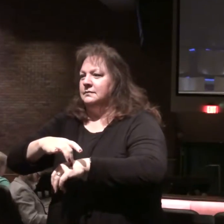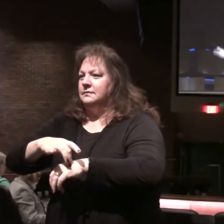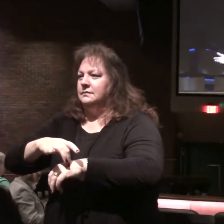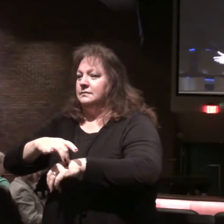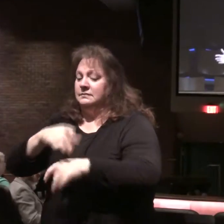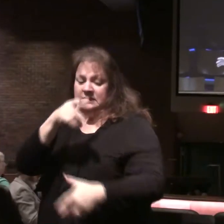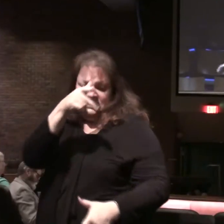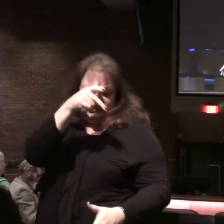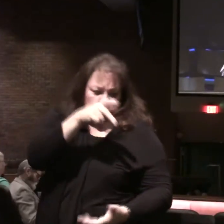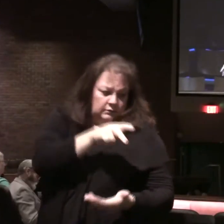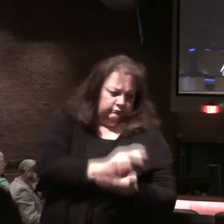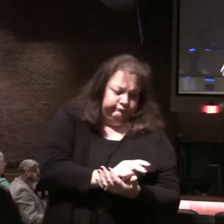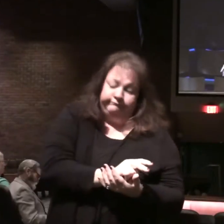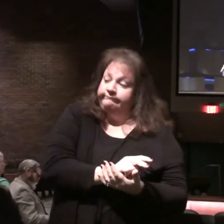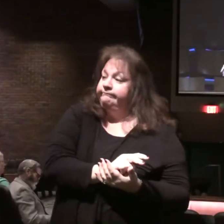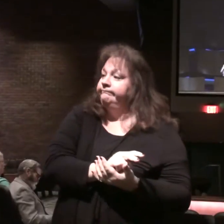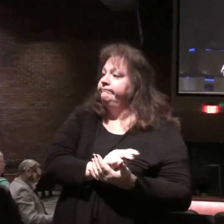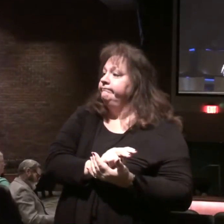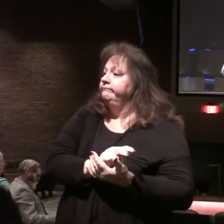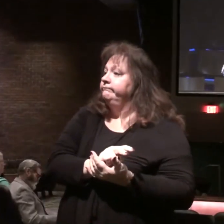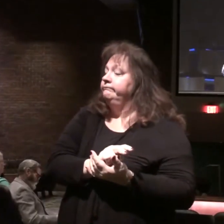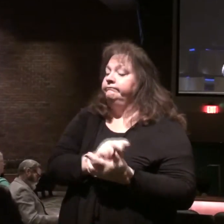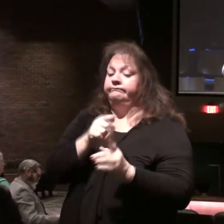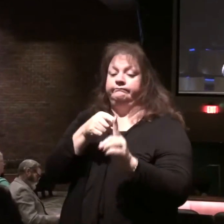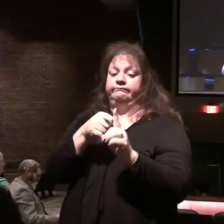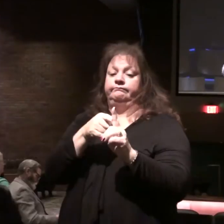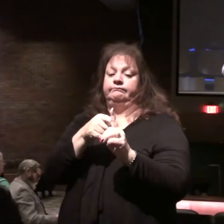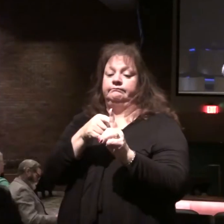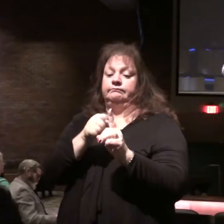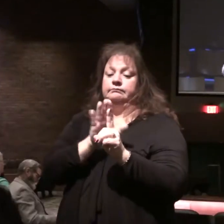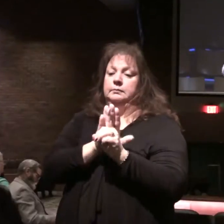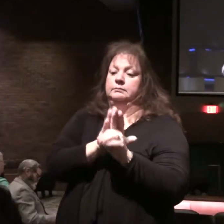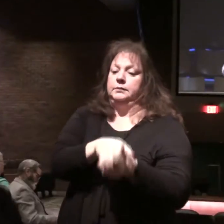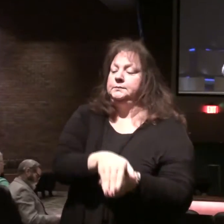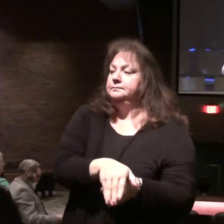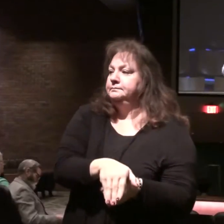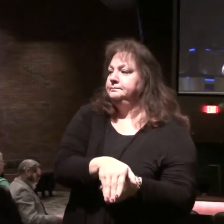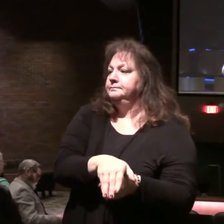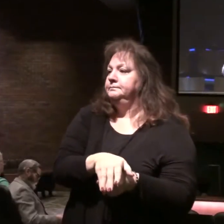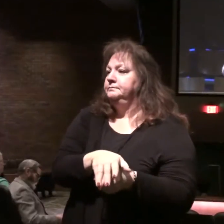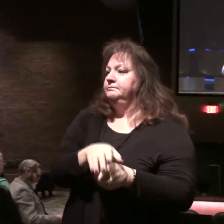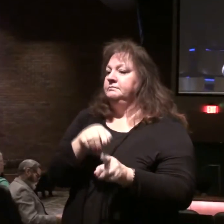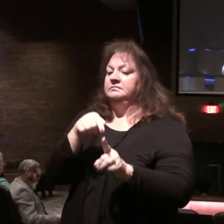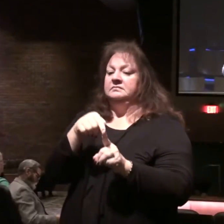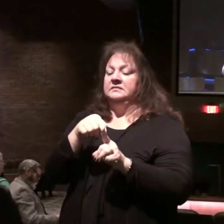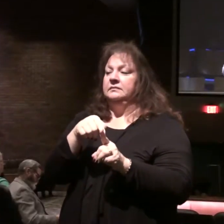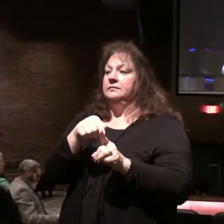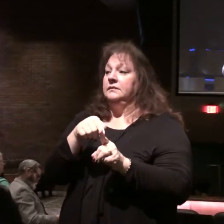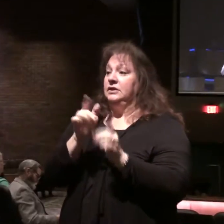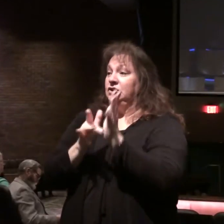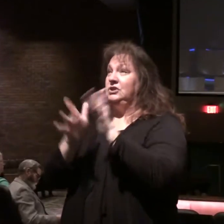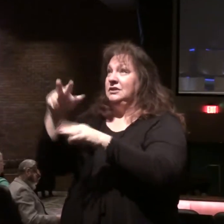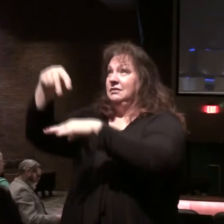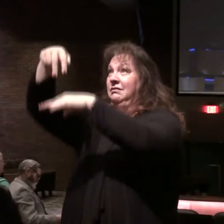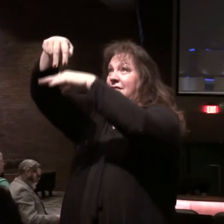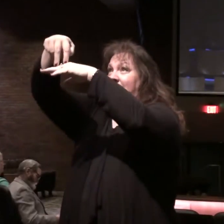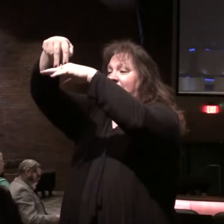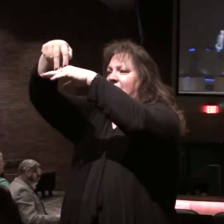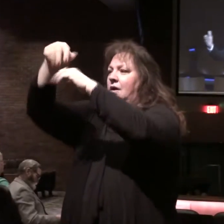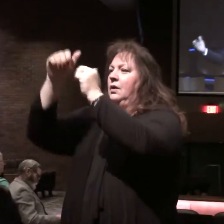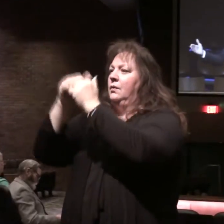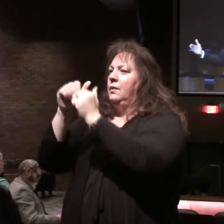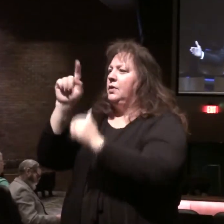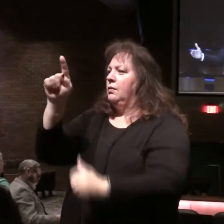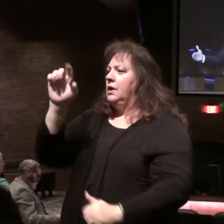The devil loses. The antichrist is defeated. He is standing on Mount Zion. With him are